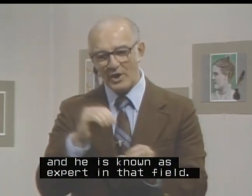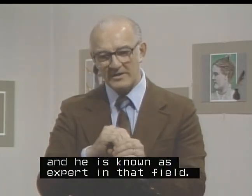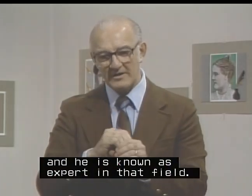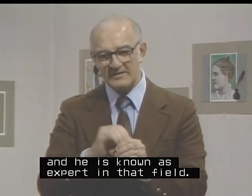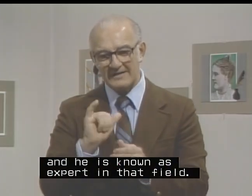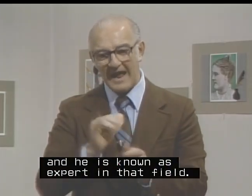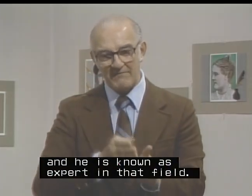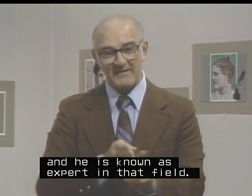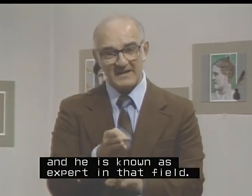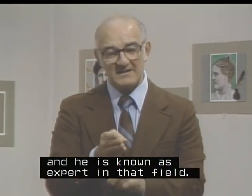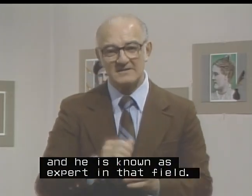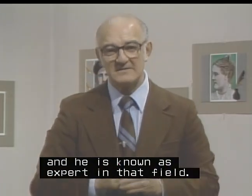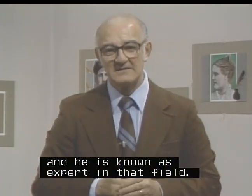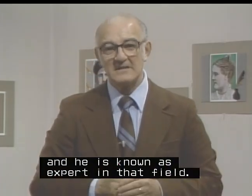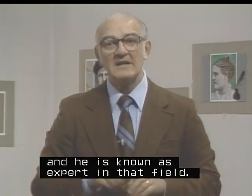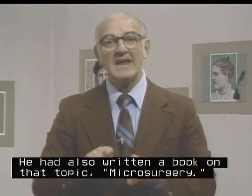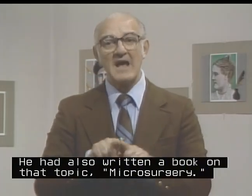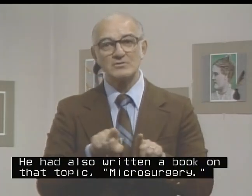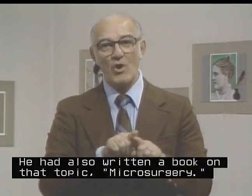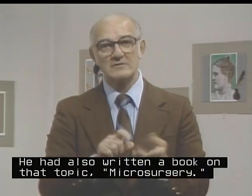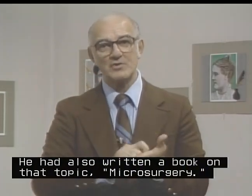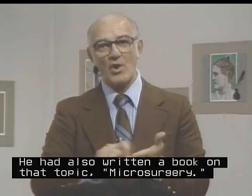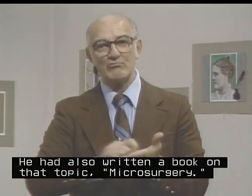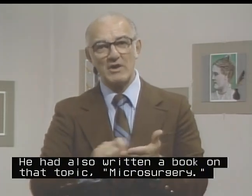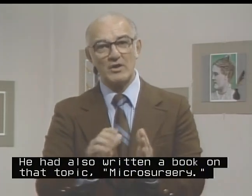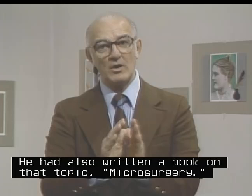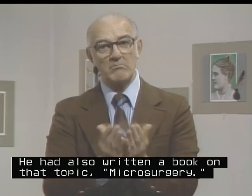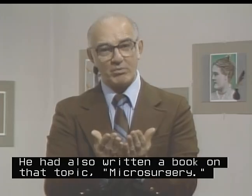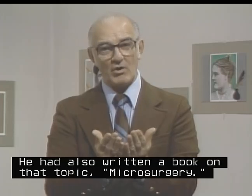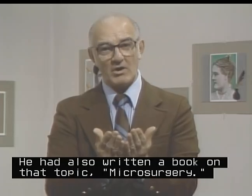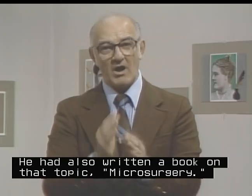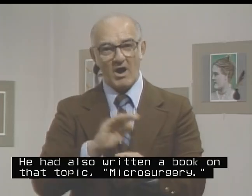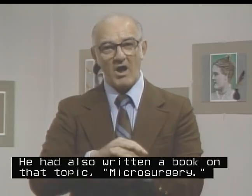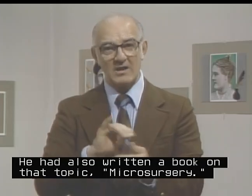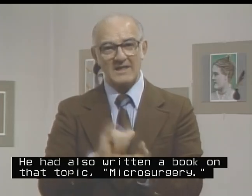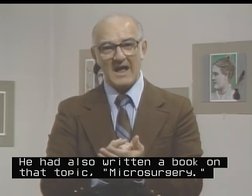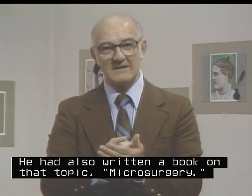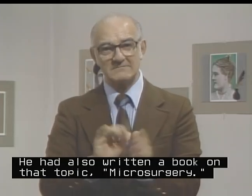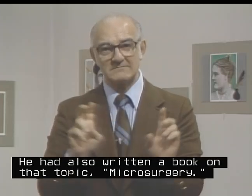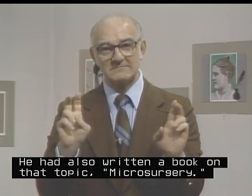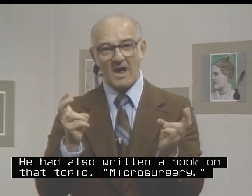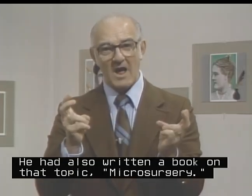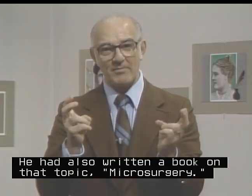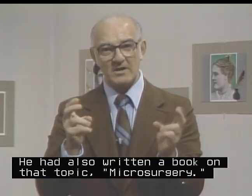in that field. He has also written a book on that topic,